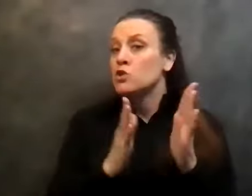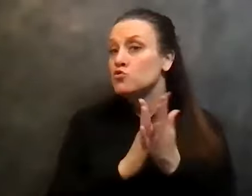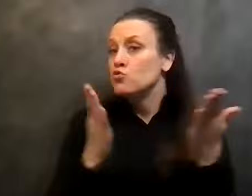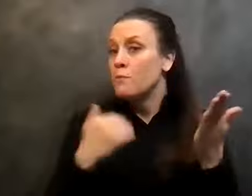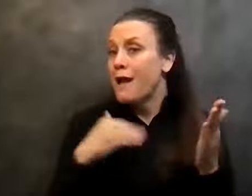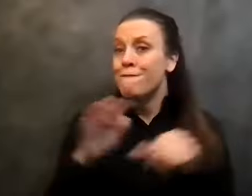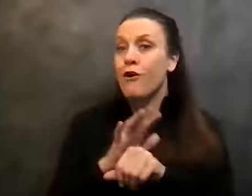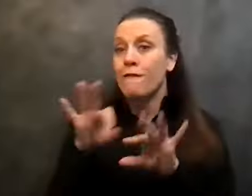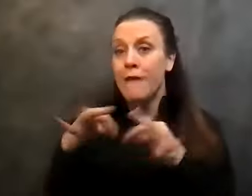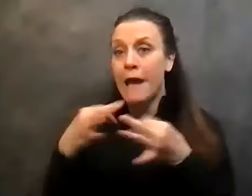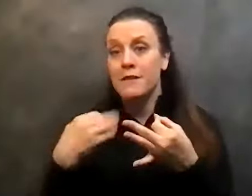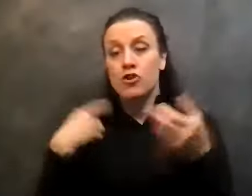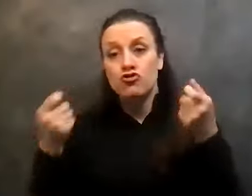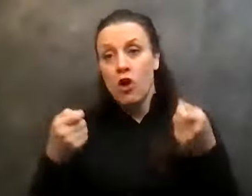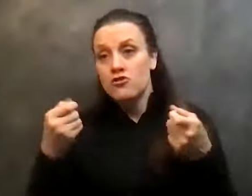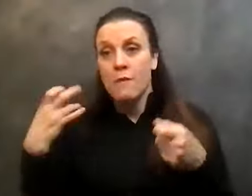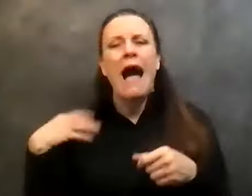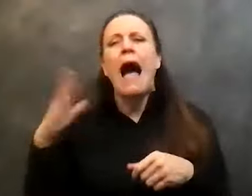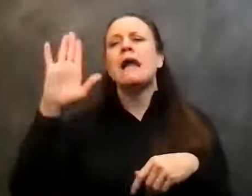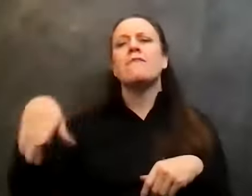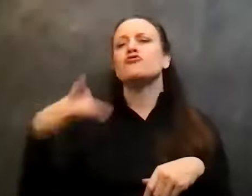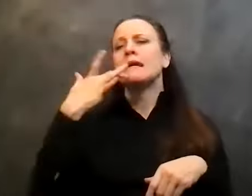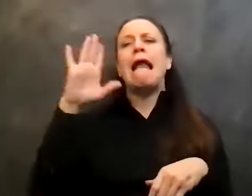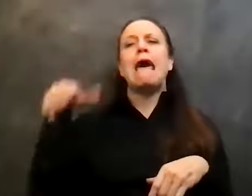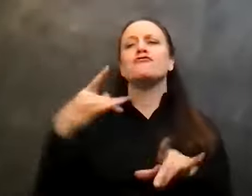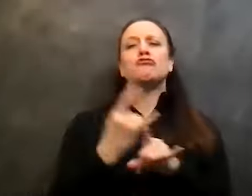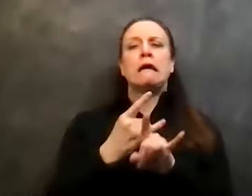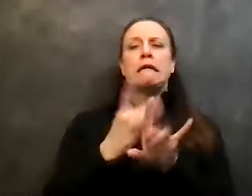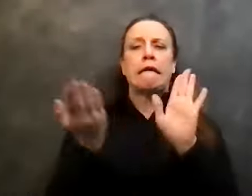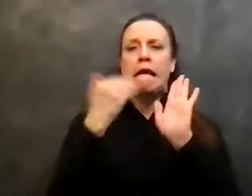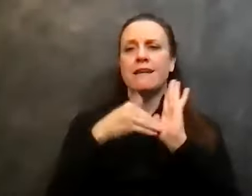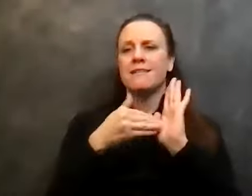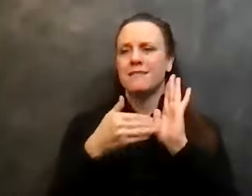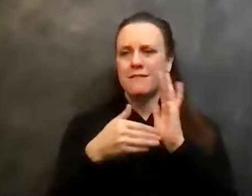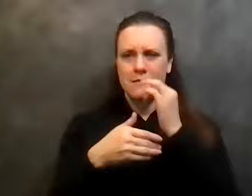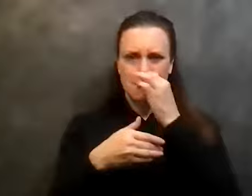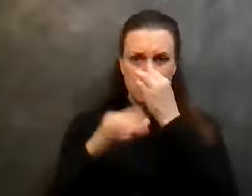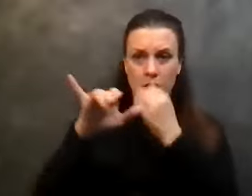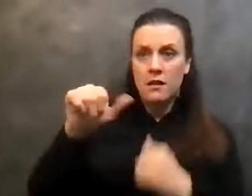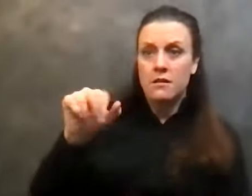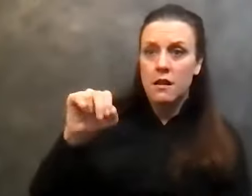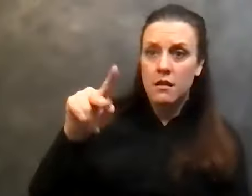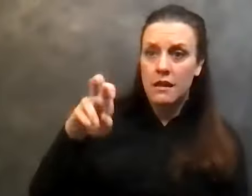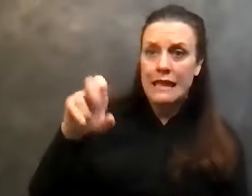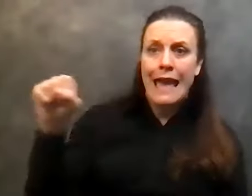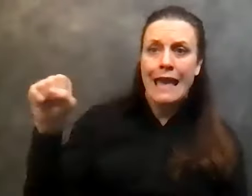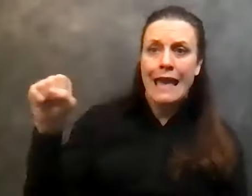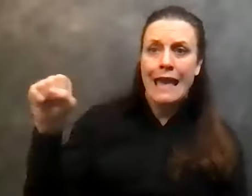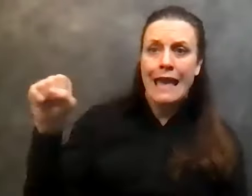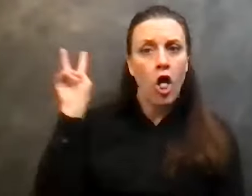judge and my boss that I would never drink again, but the Yankees lost, you know, or something like that, you